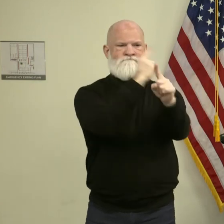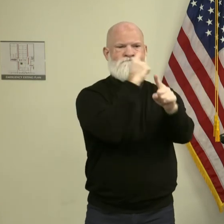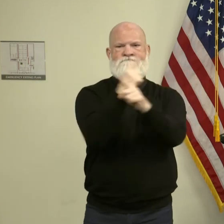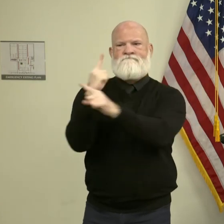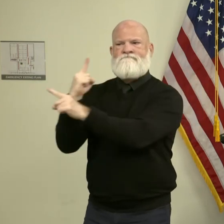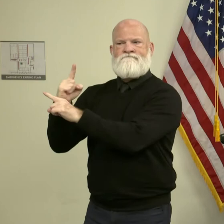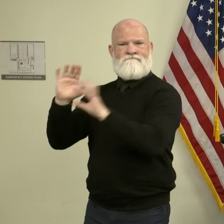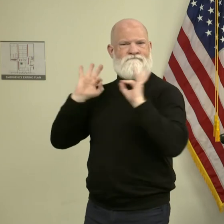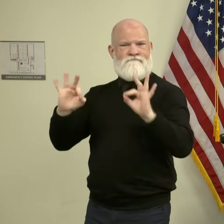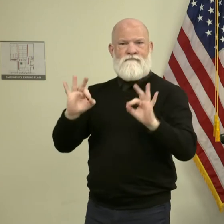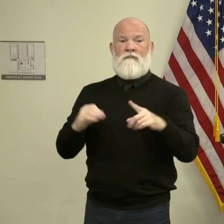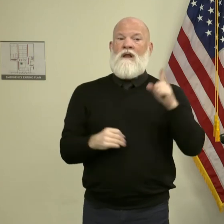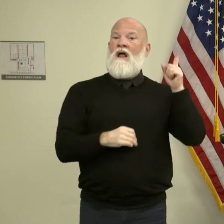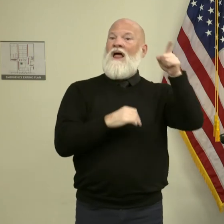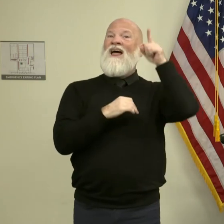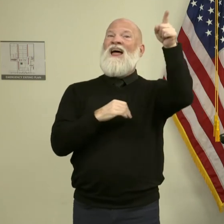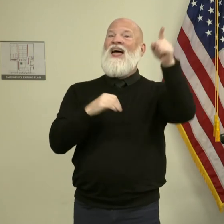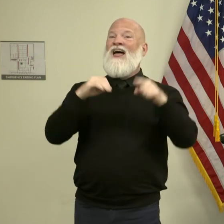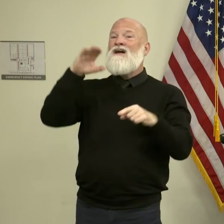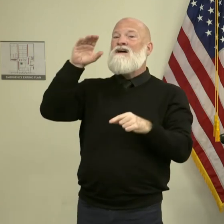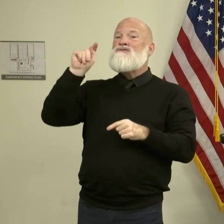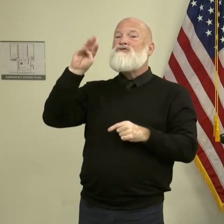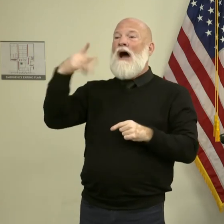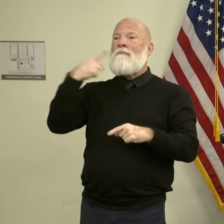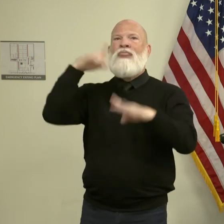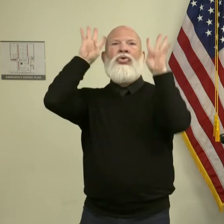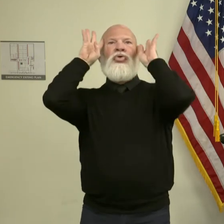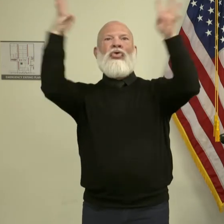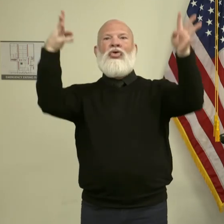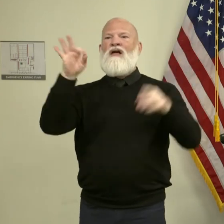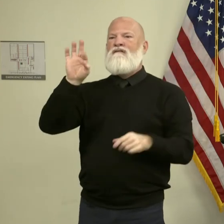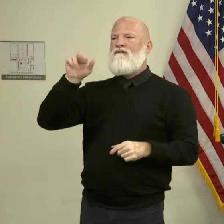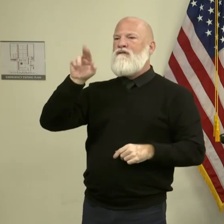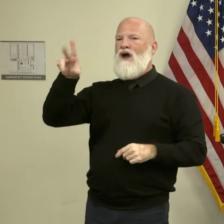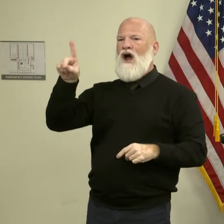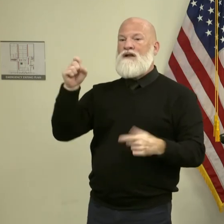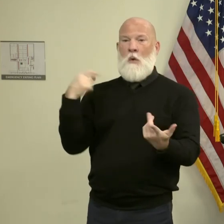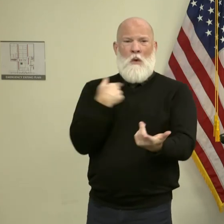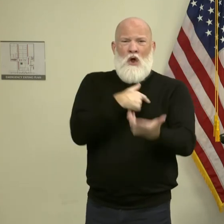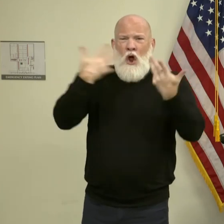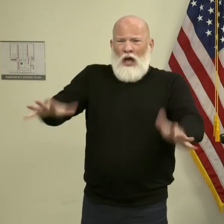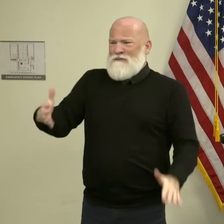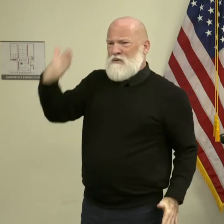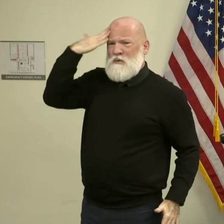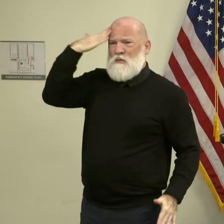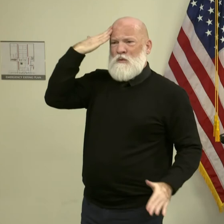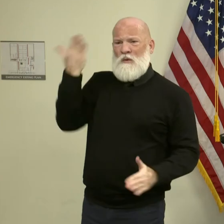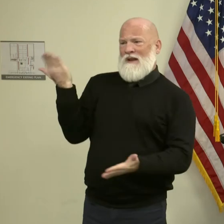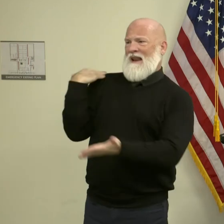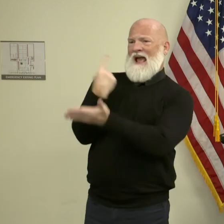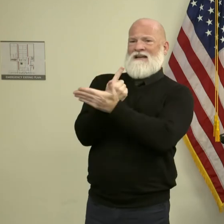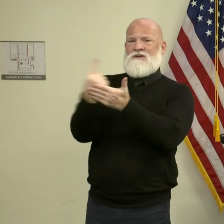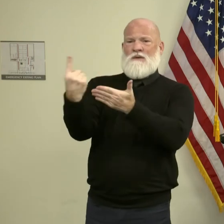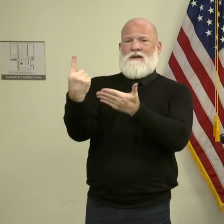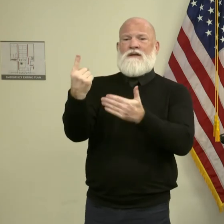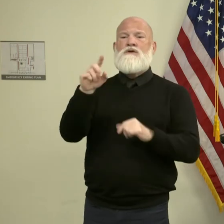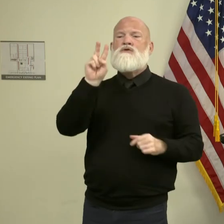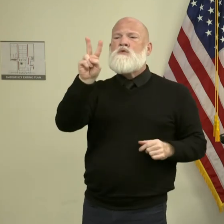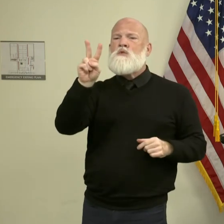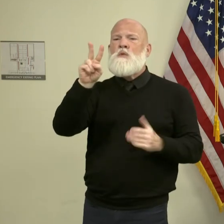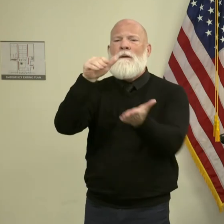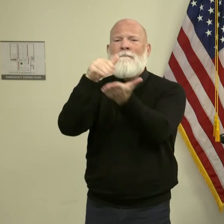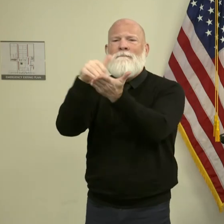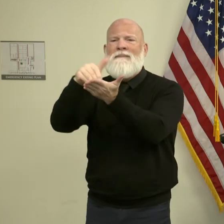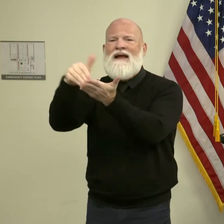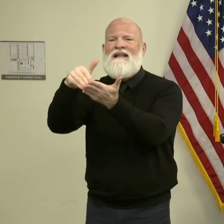are the results. These are the ballots. We have known since last week, since last Friday, that there were going to be 2,073,000 and some odd votes